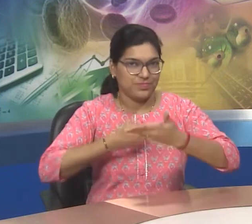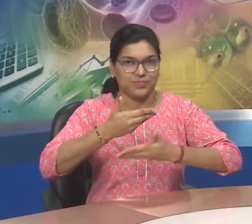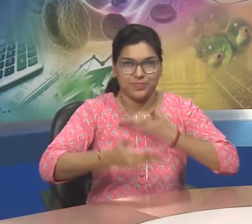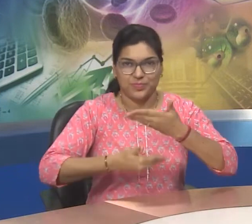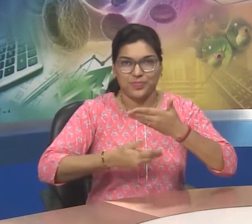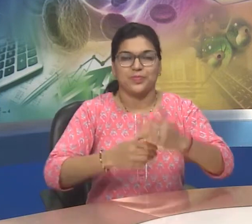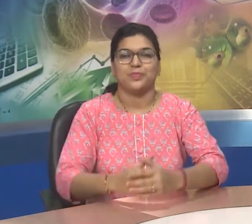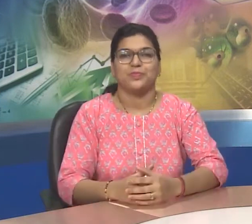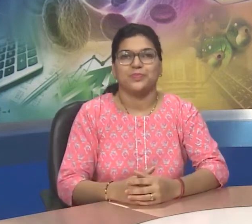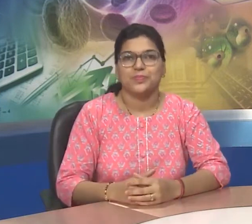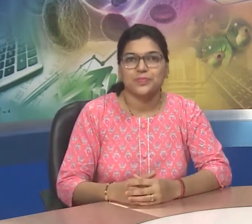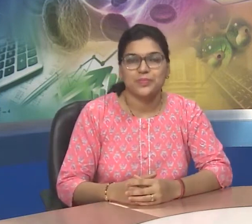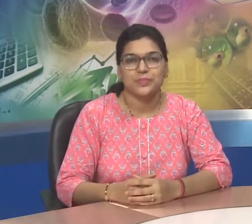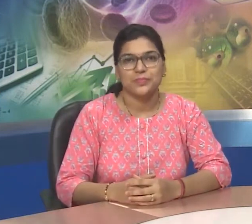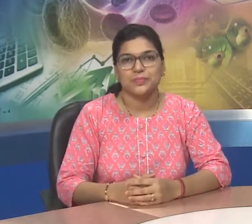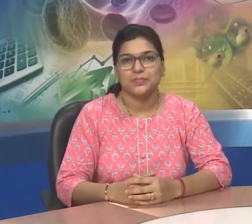First, we study difficult words.